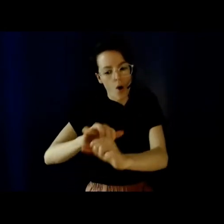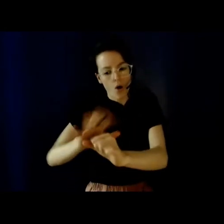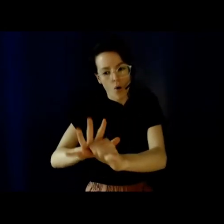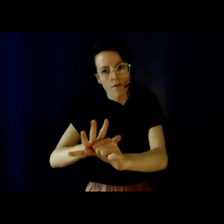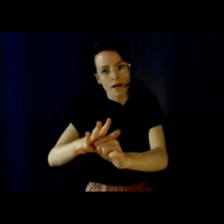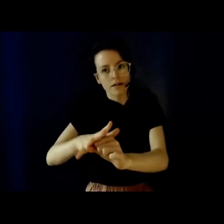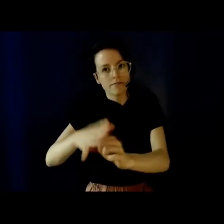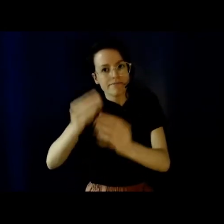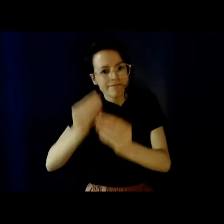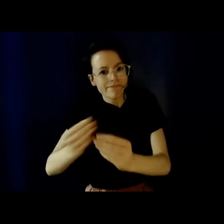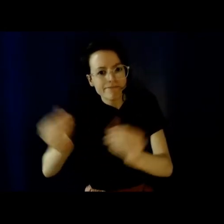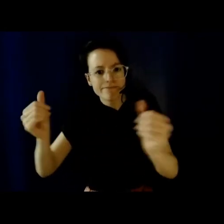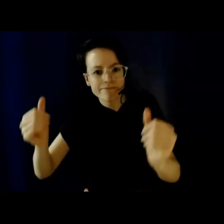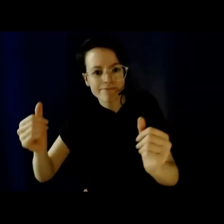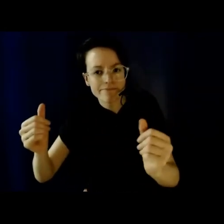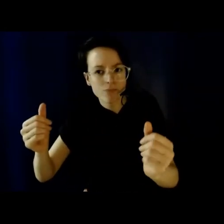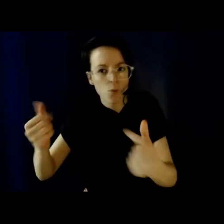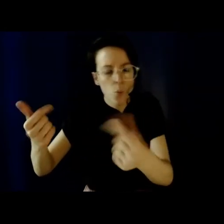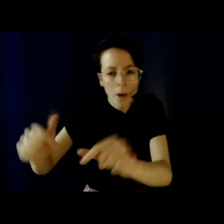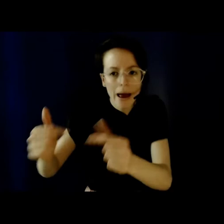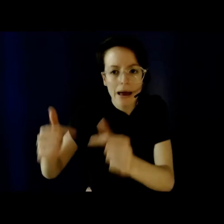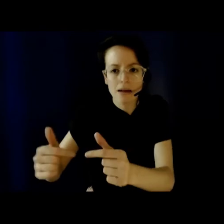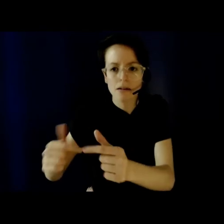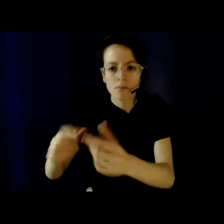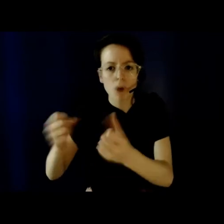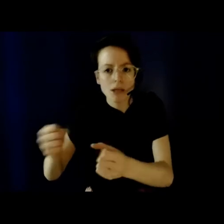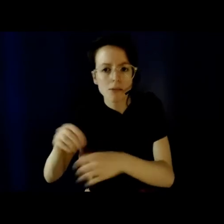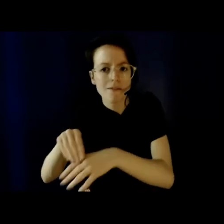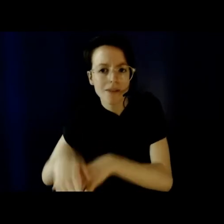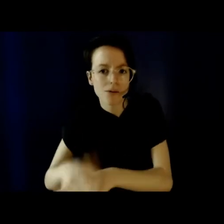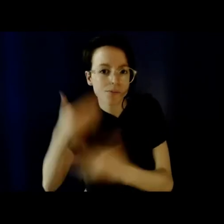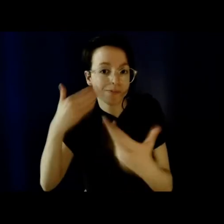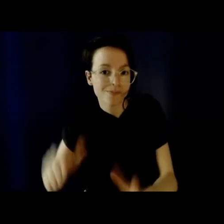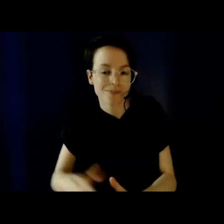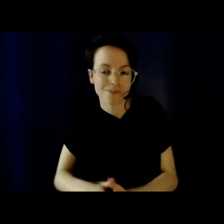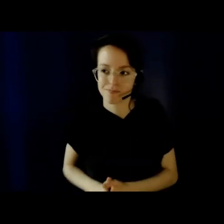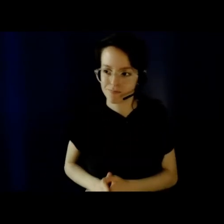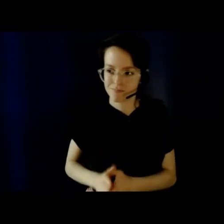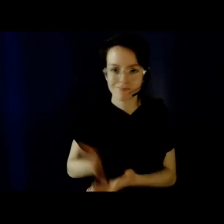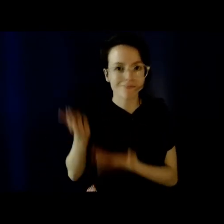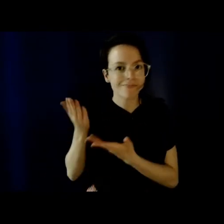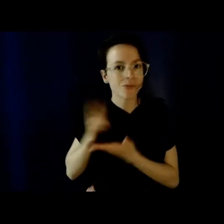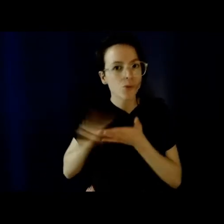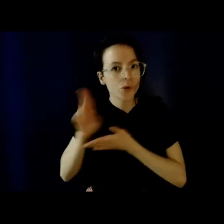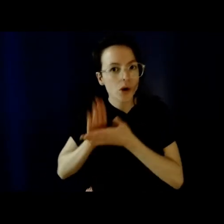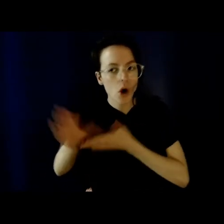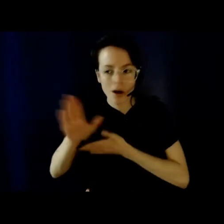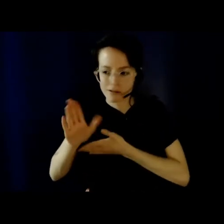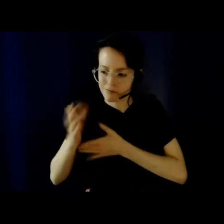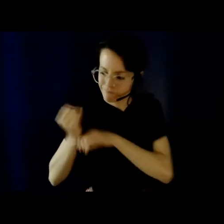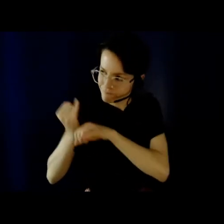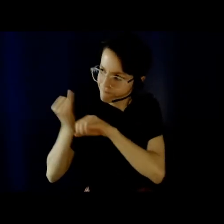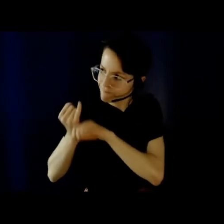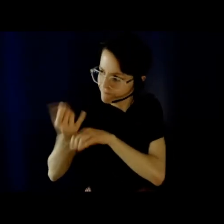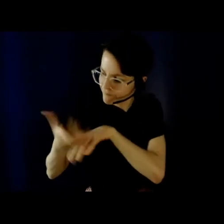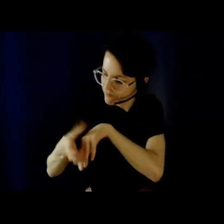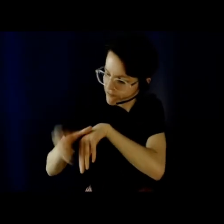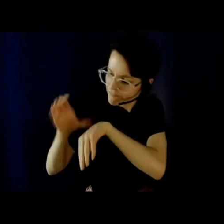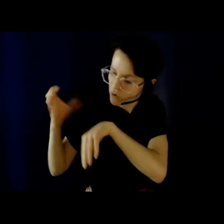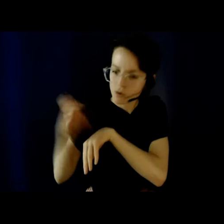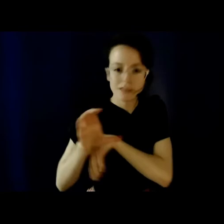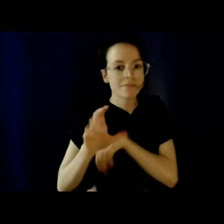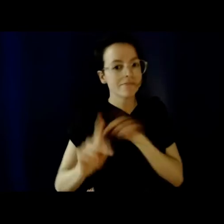unconscionable that institutions of higher education are exposing students and instructors to a disabling illness with seemingly no other plan than